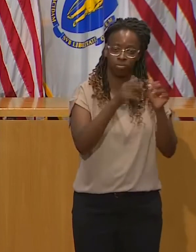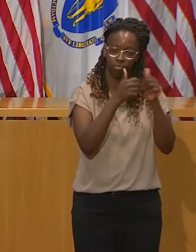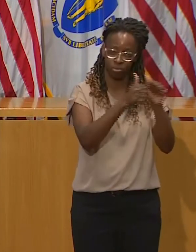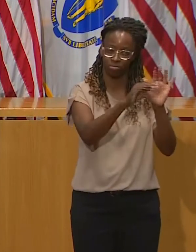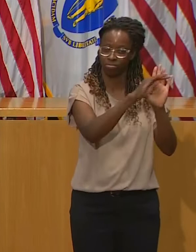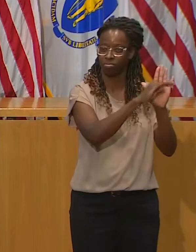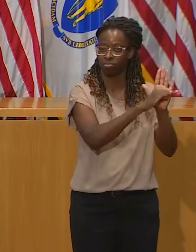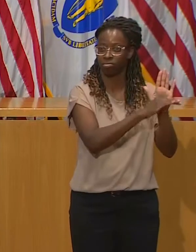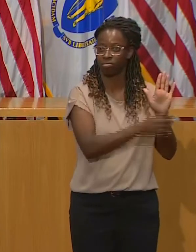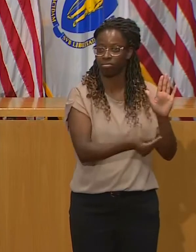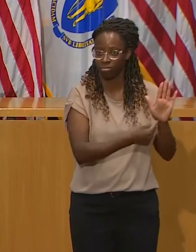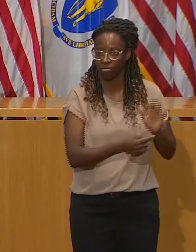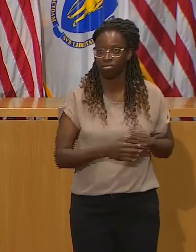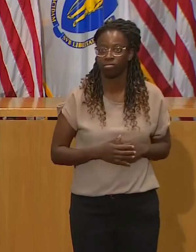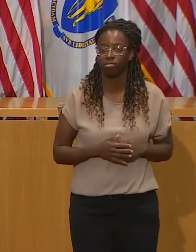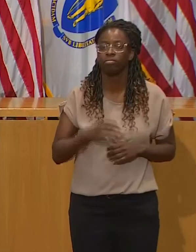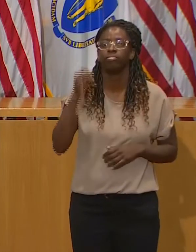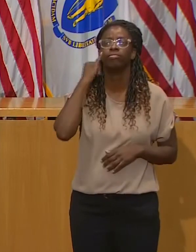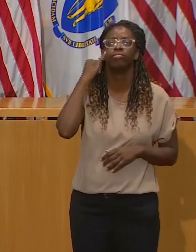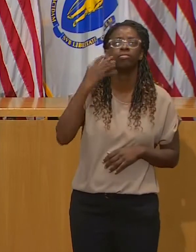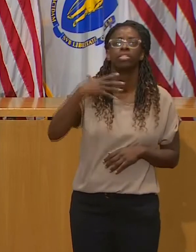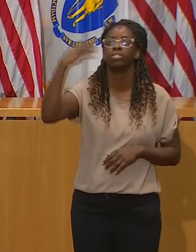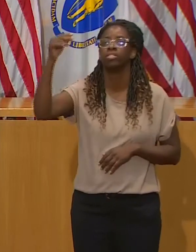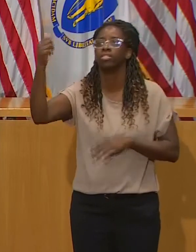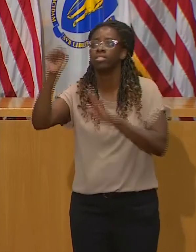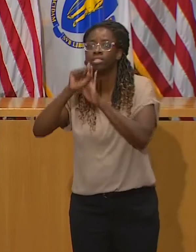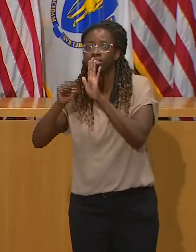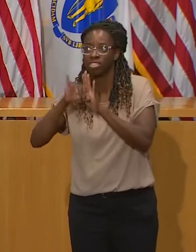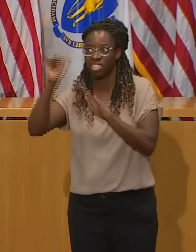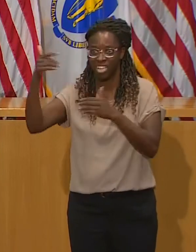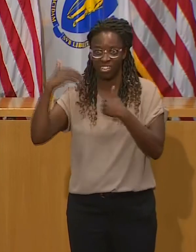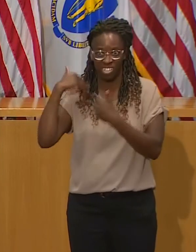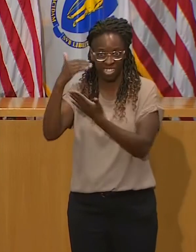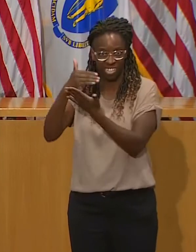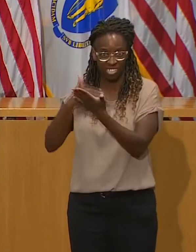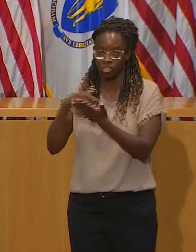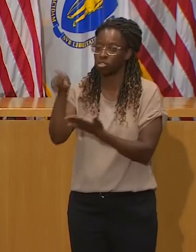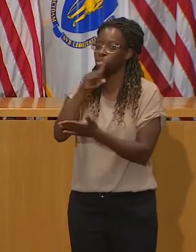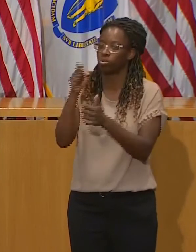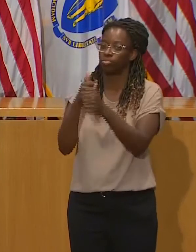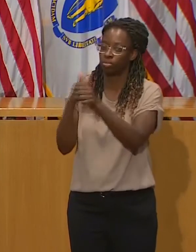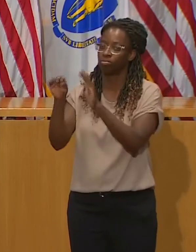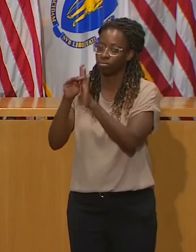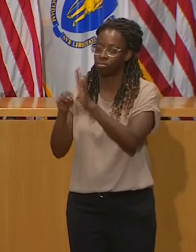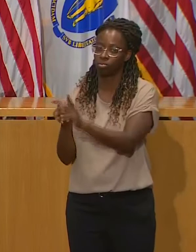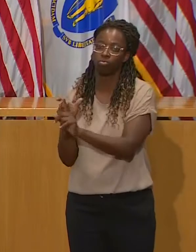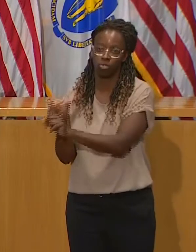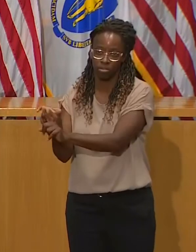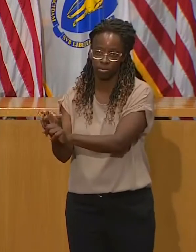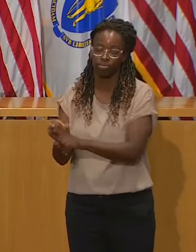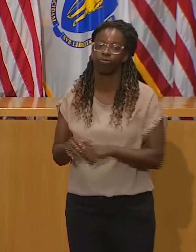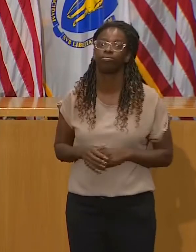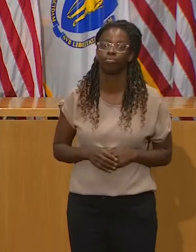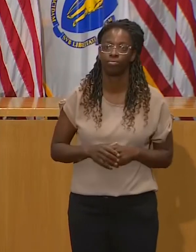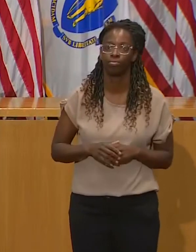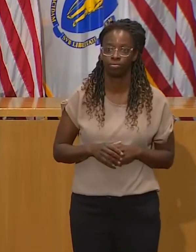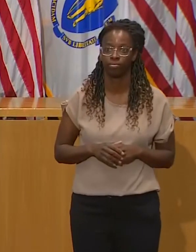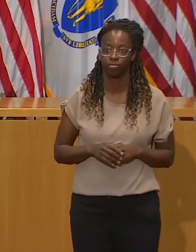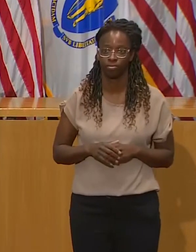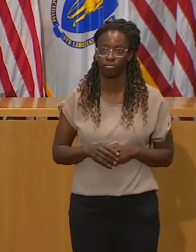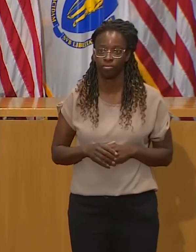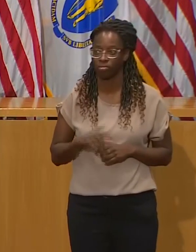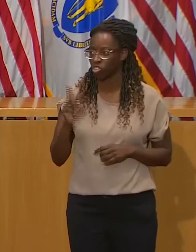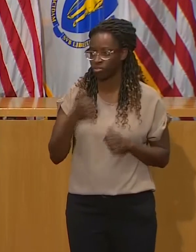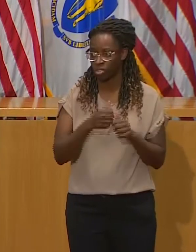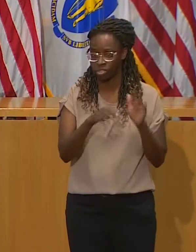a state outside of our travel restriction state, people need to comply with those travel restrictions, which is also up on the website, making